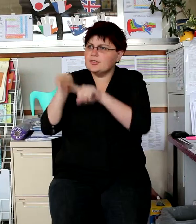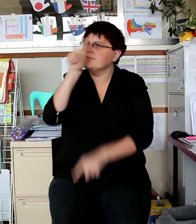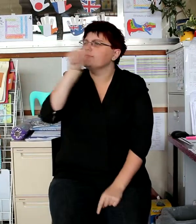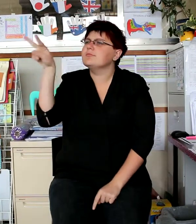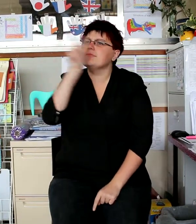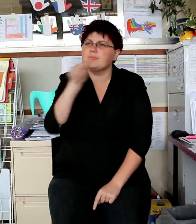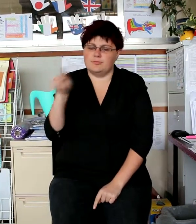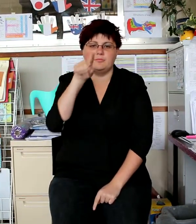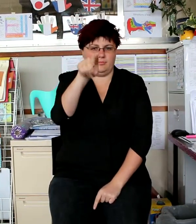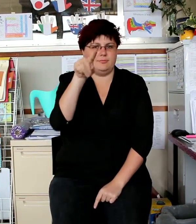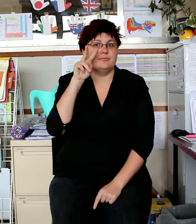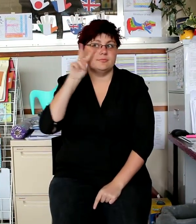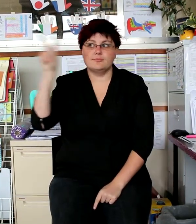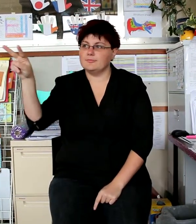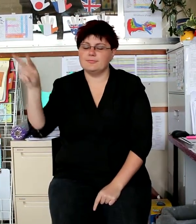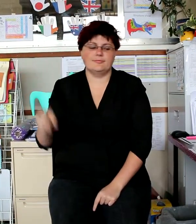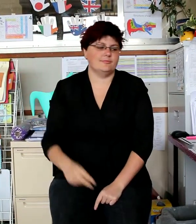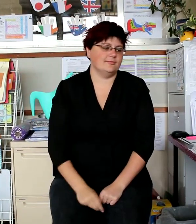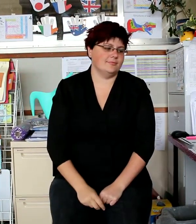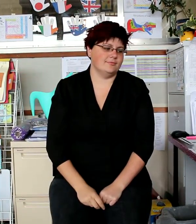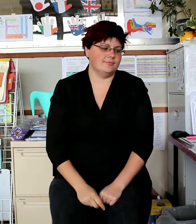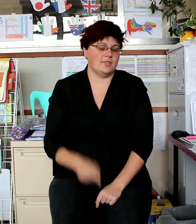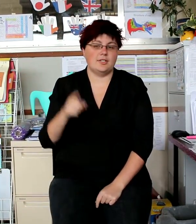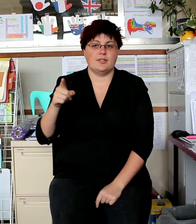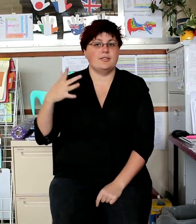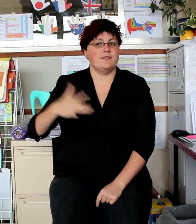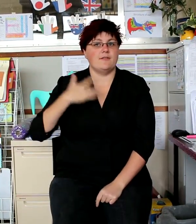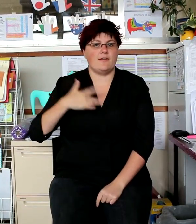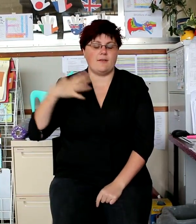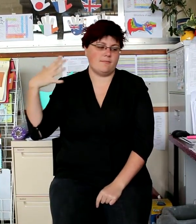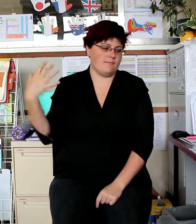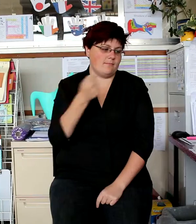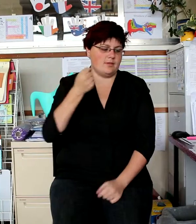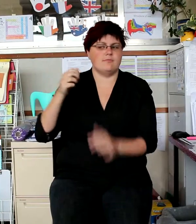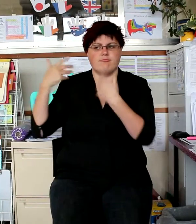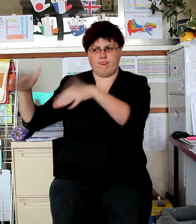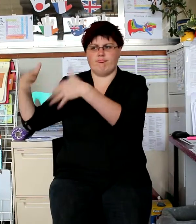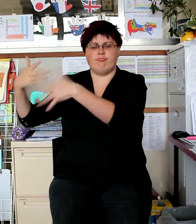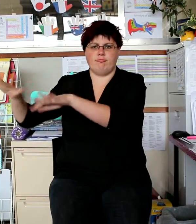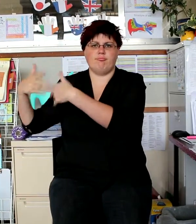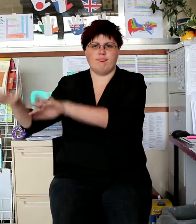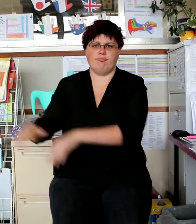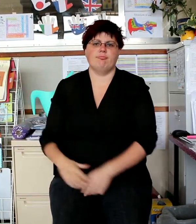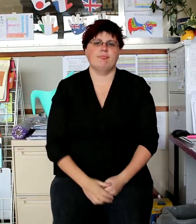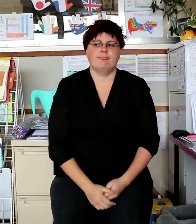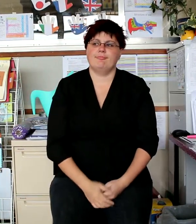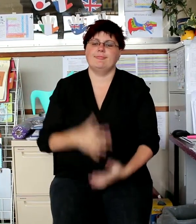Keep your eyes on a leash, cause you will probably lay eggs on the beach.